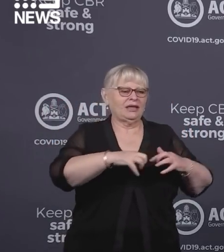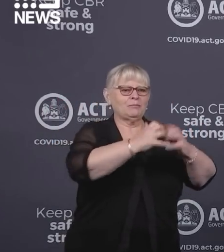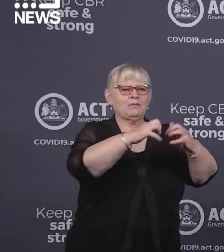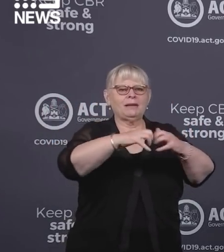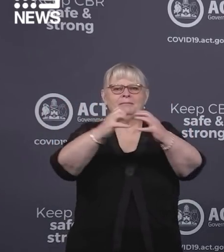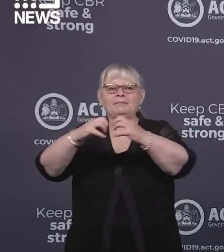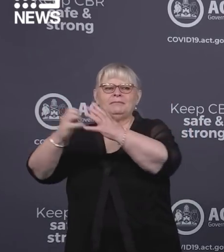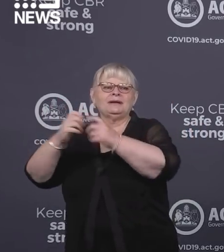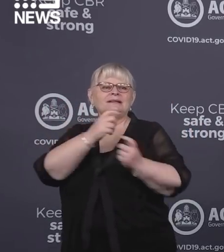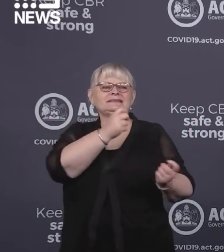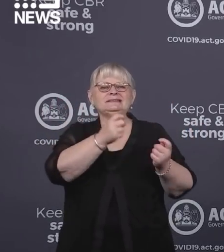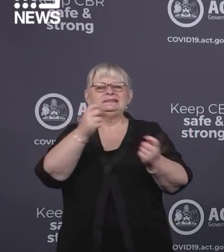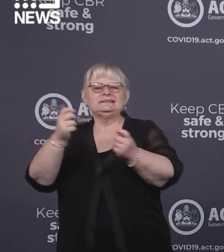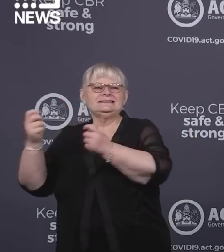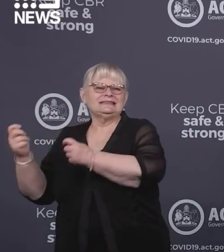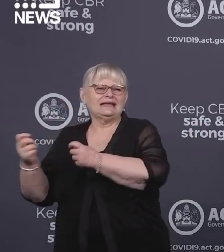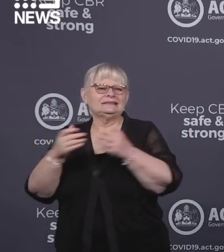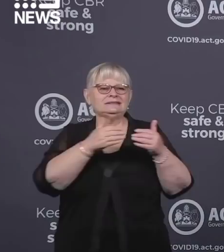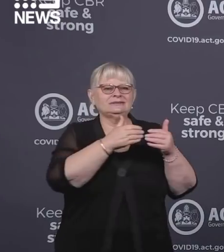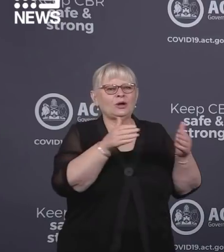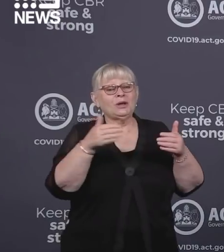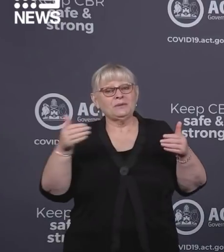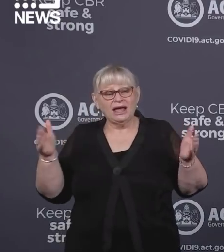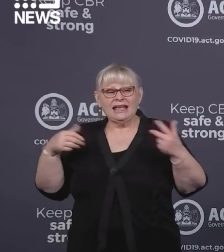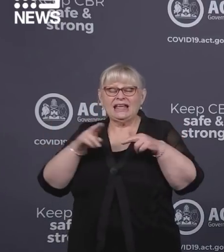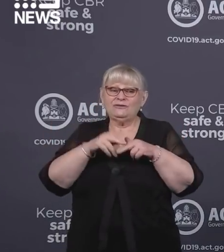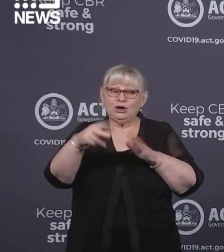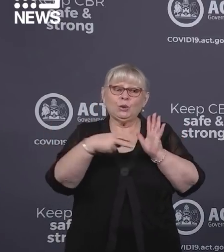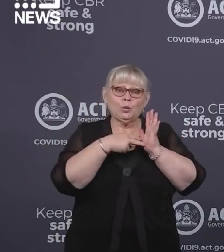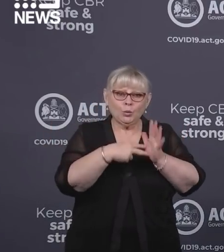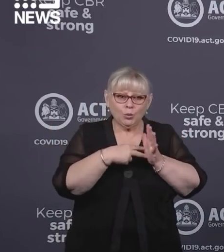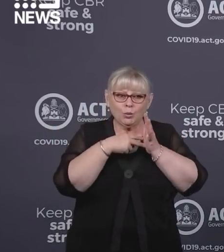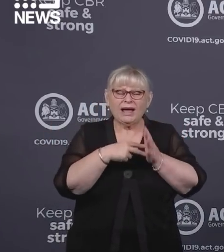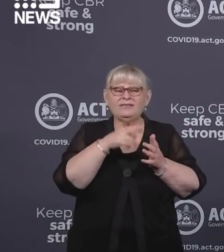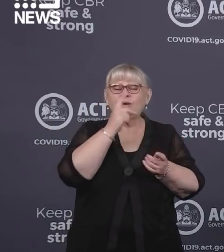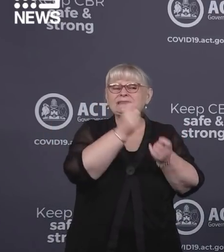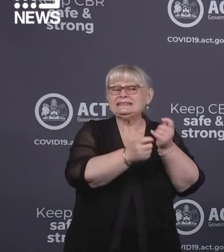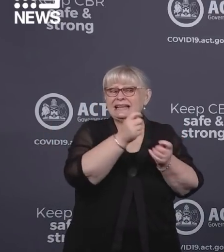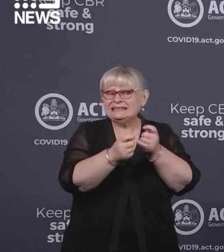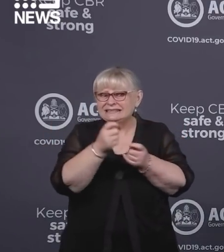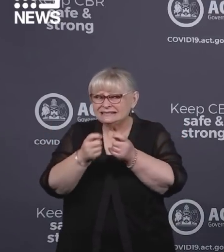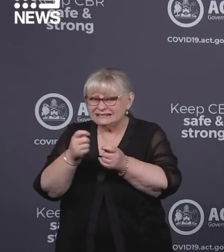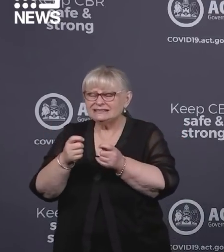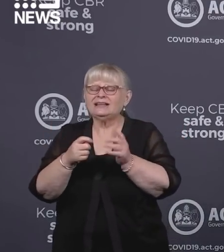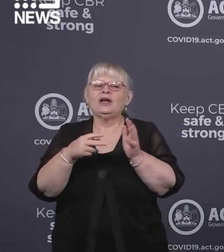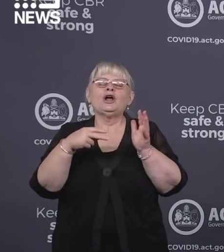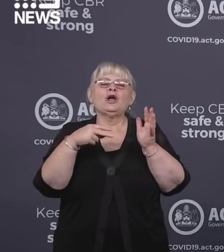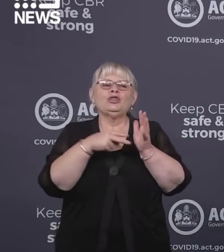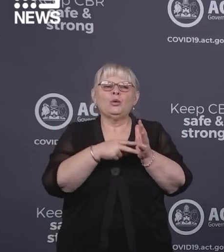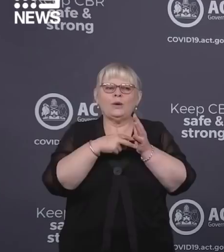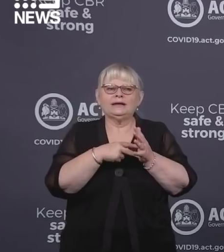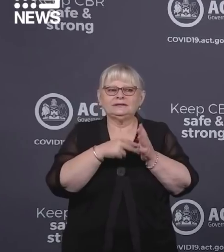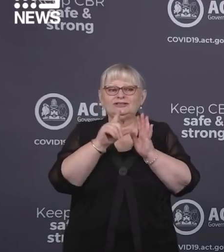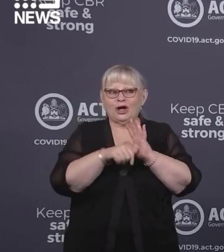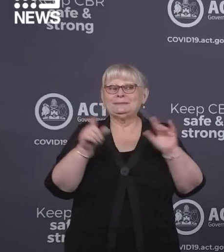so our advice today is that if you have been waiting to get a test wait times are much